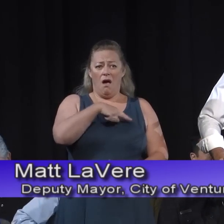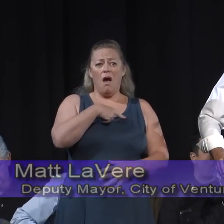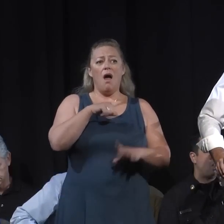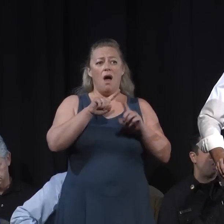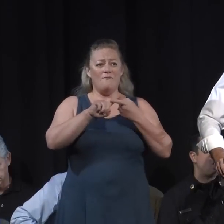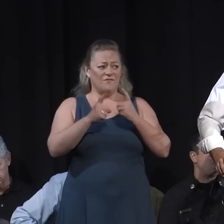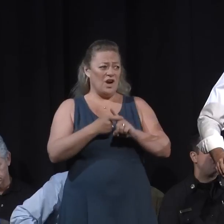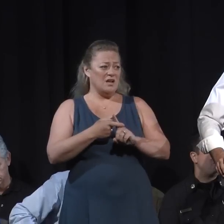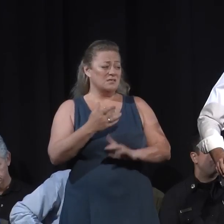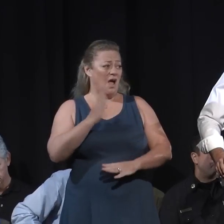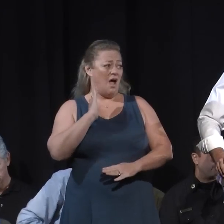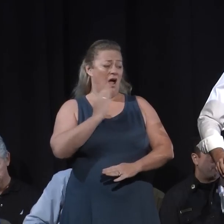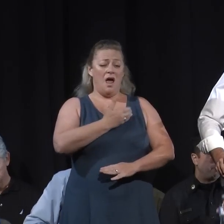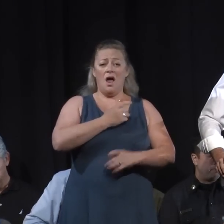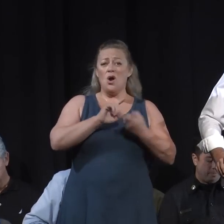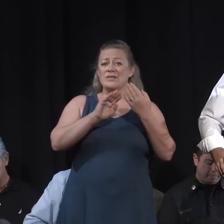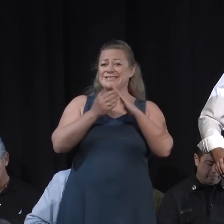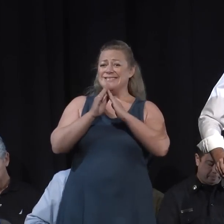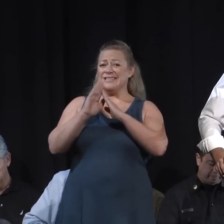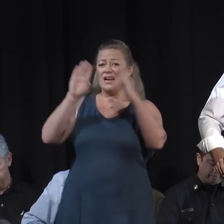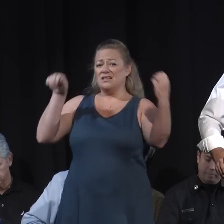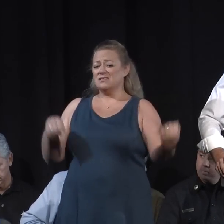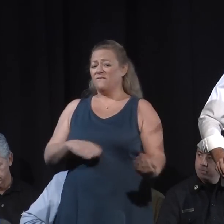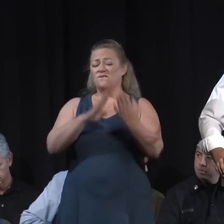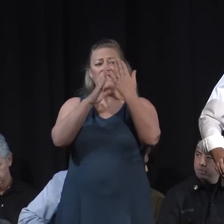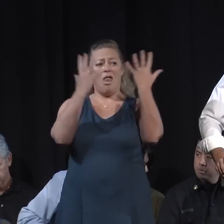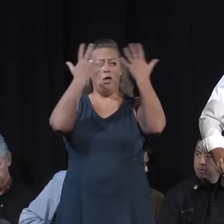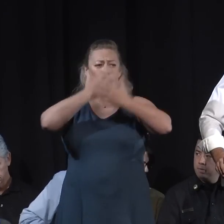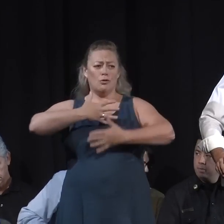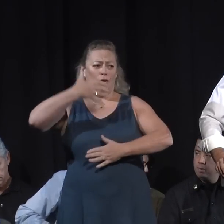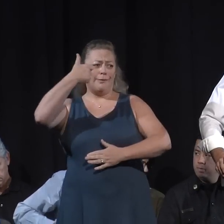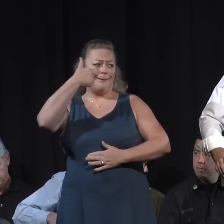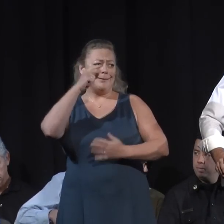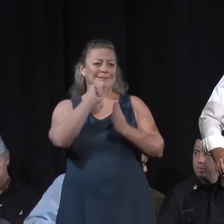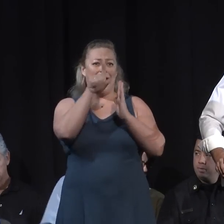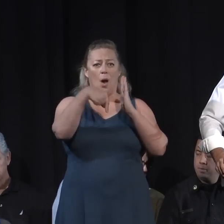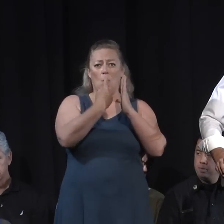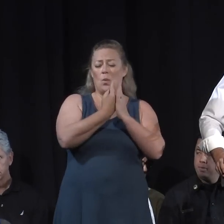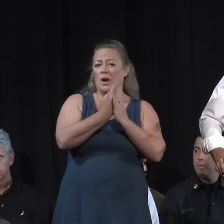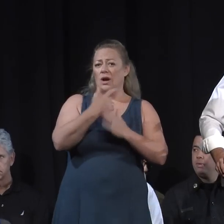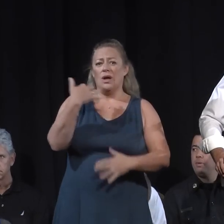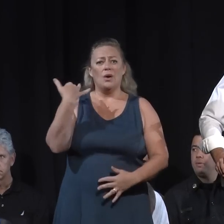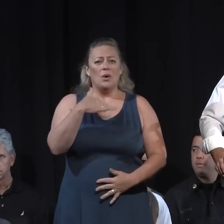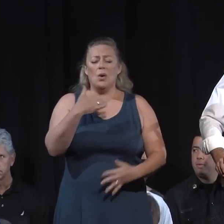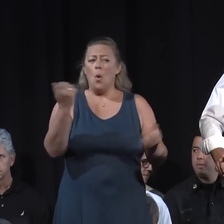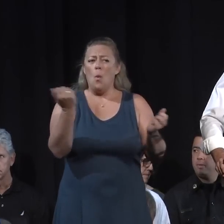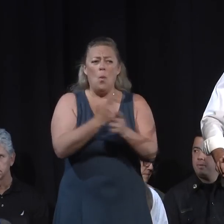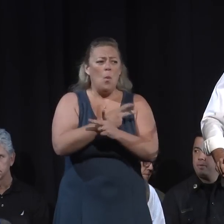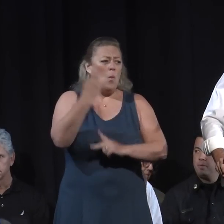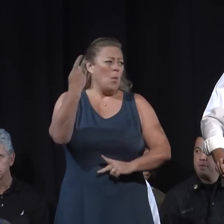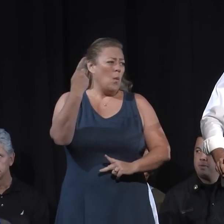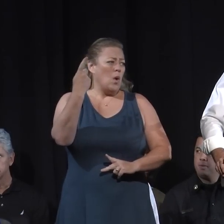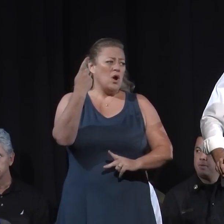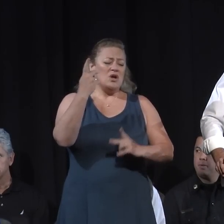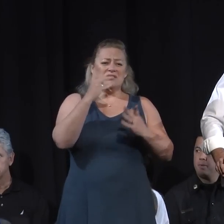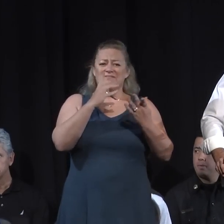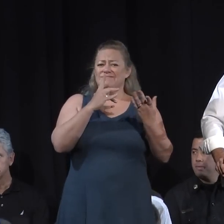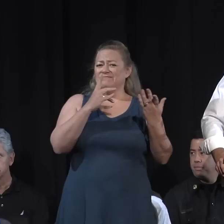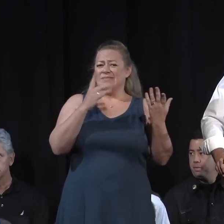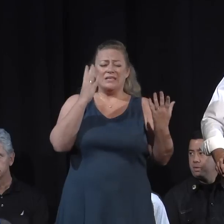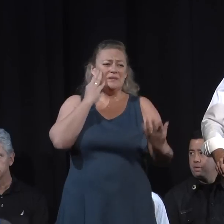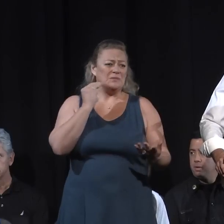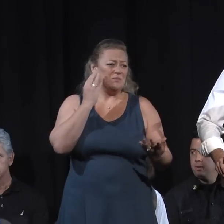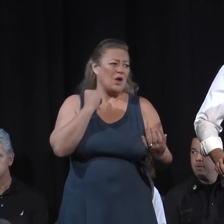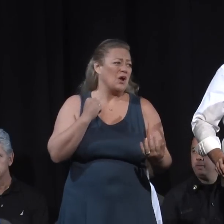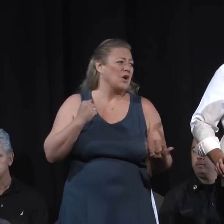darkest hour. This is the the worst natural disaster in our city's storied 151 year history. And I think